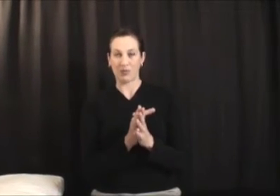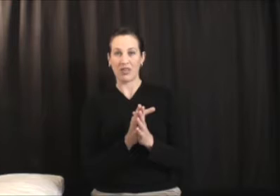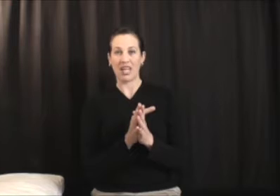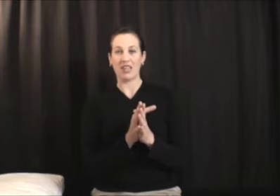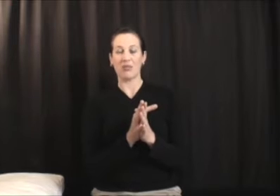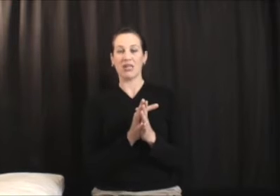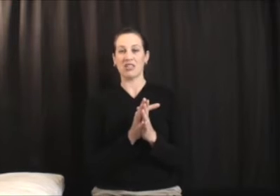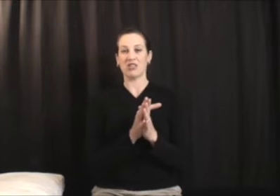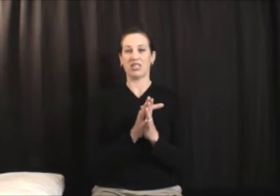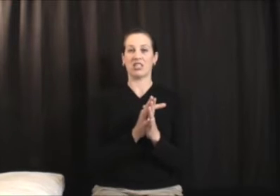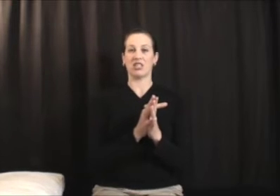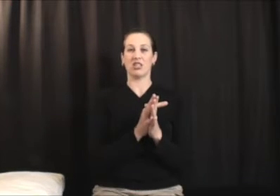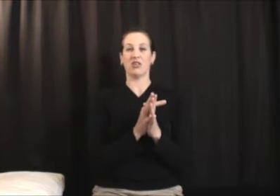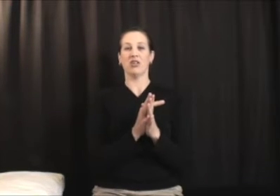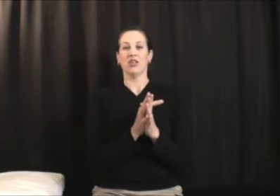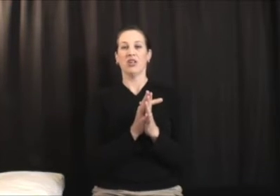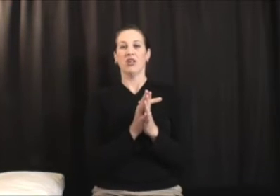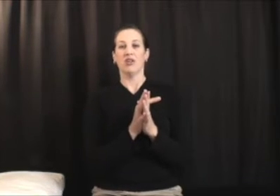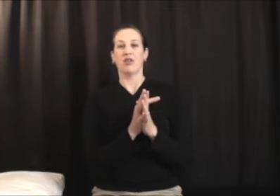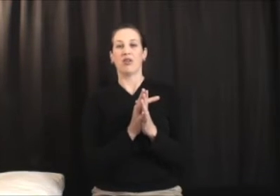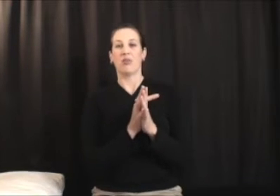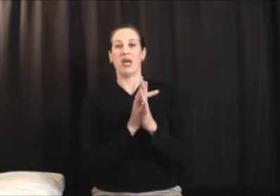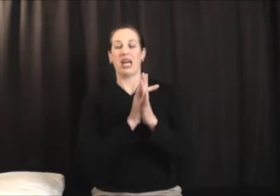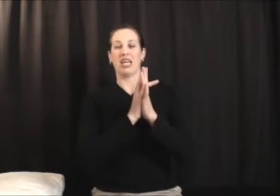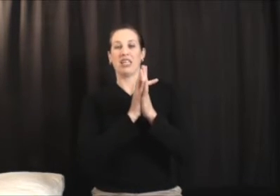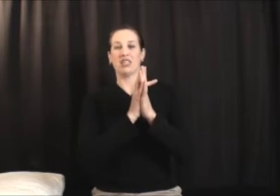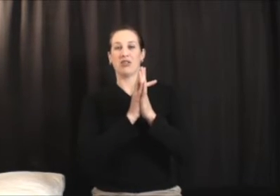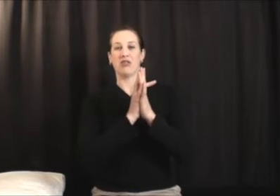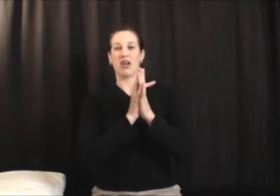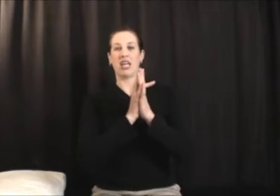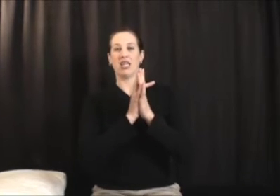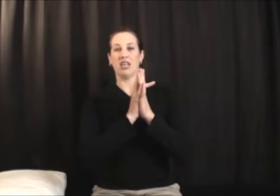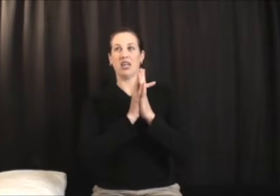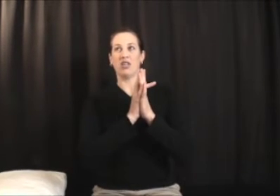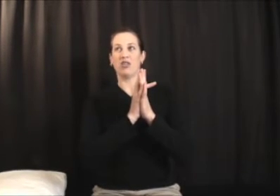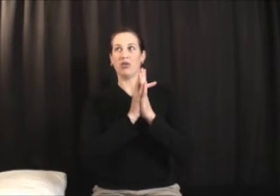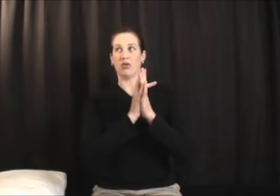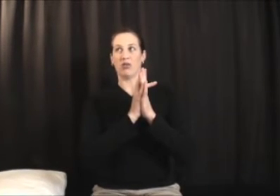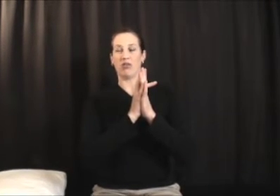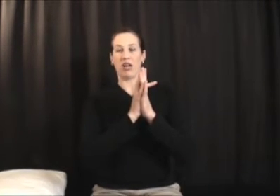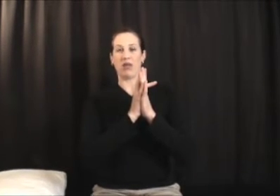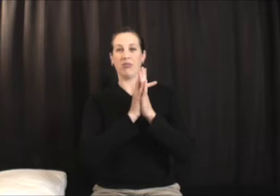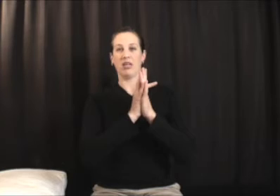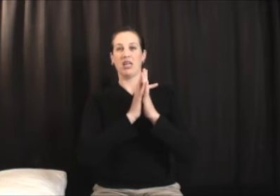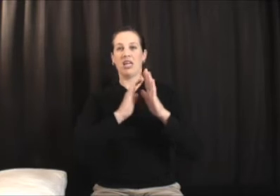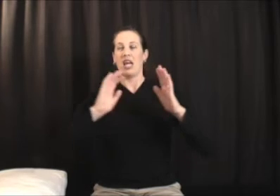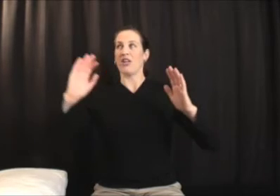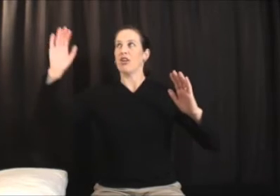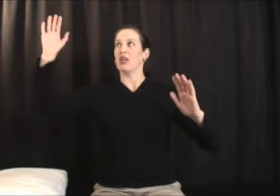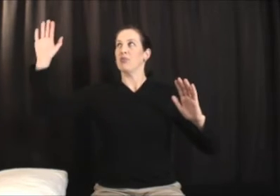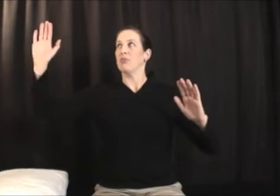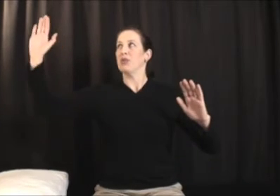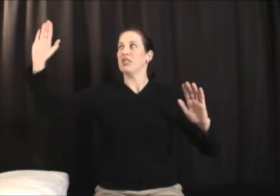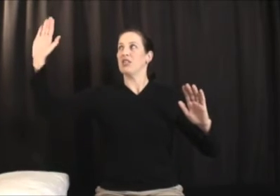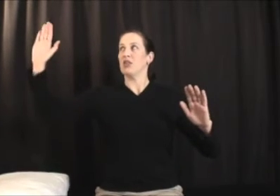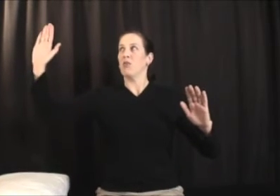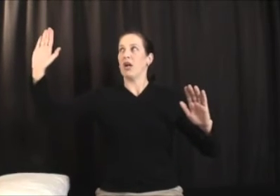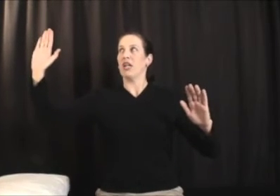And the best stretch to do for the pec is to find a door frame and you're going to position one